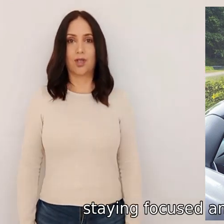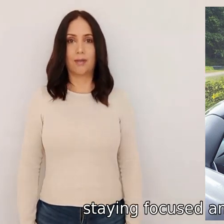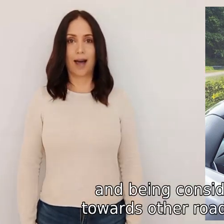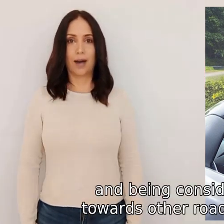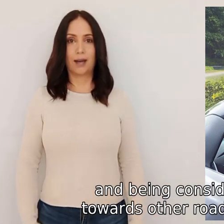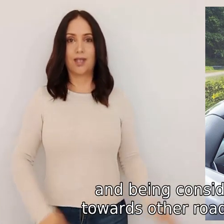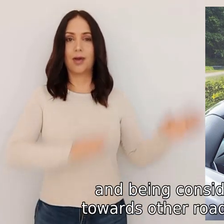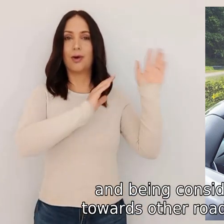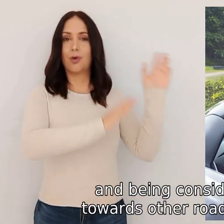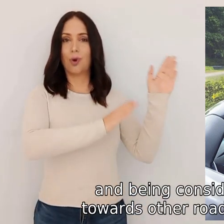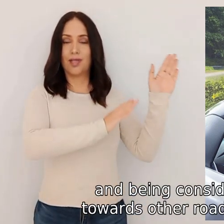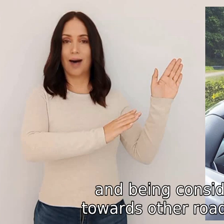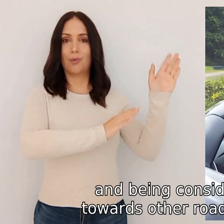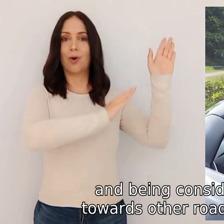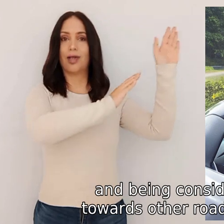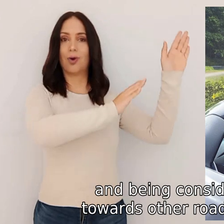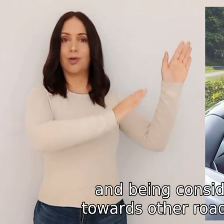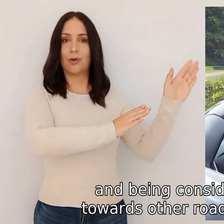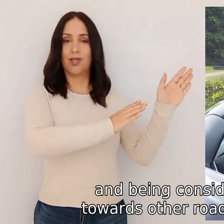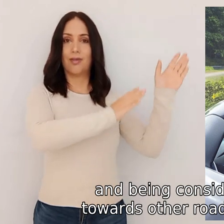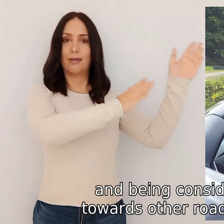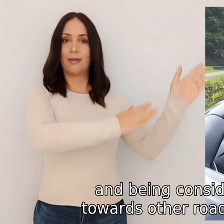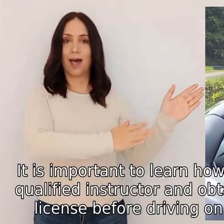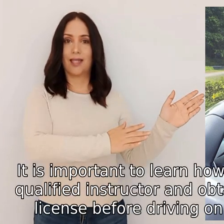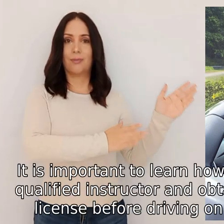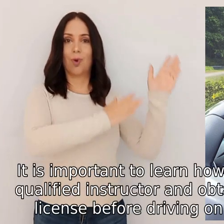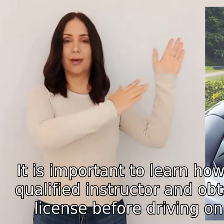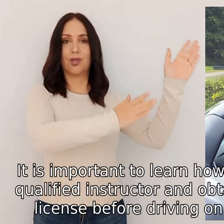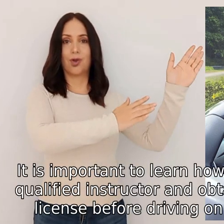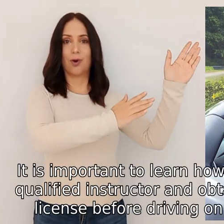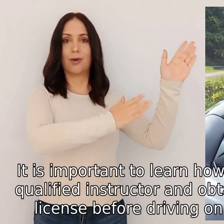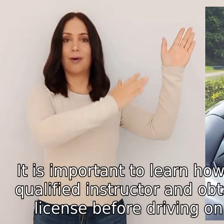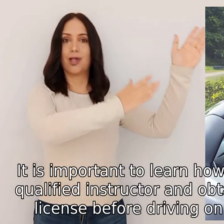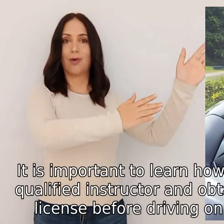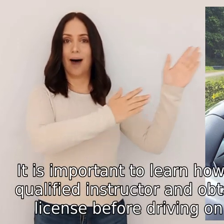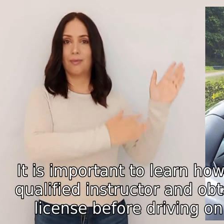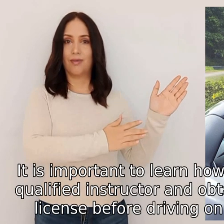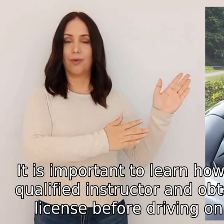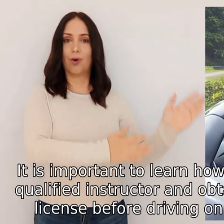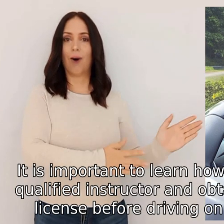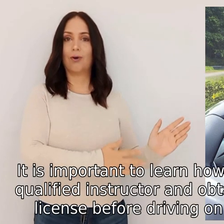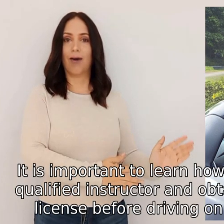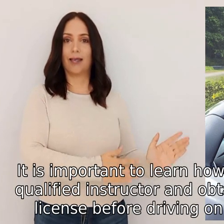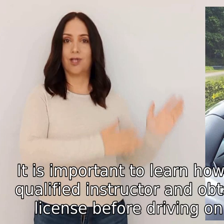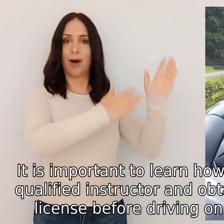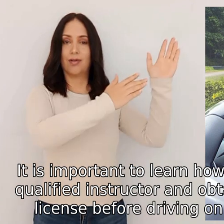and being considerate towards other road users it is important to learn how to drive from a qualified instructor